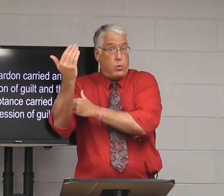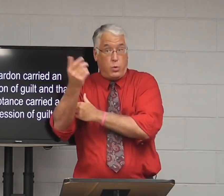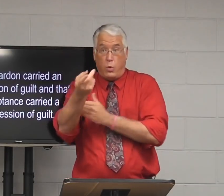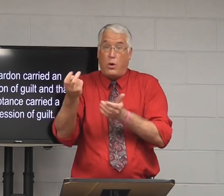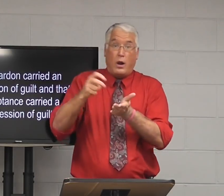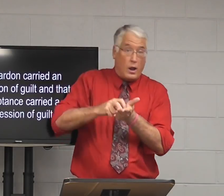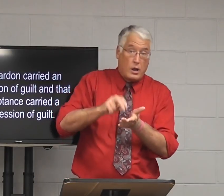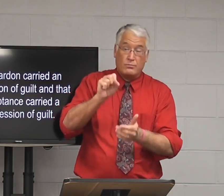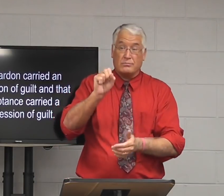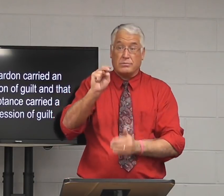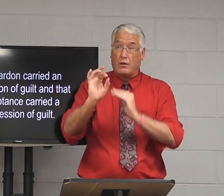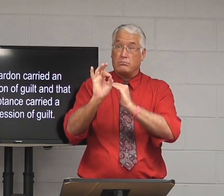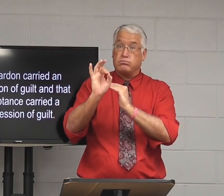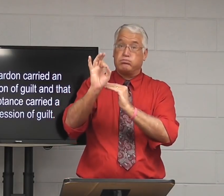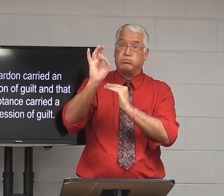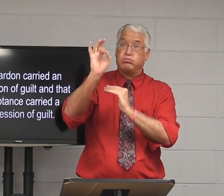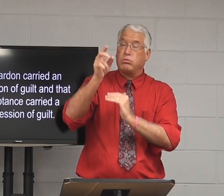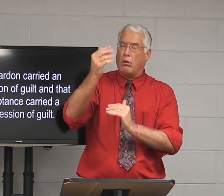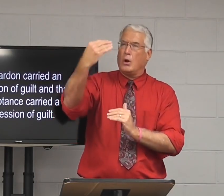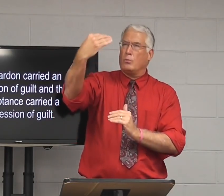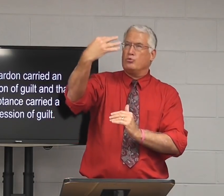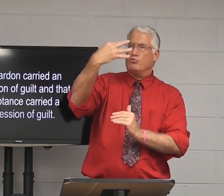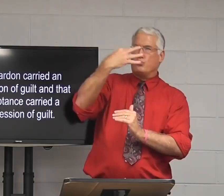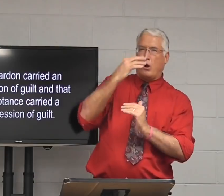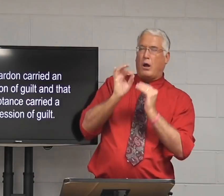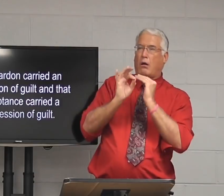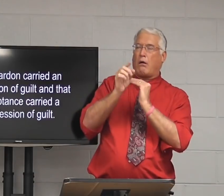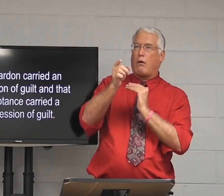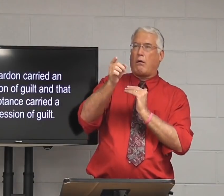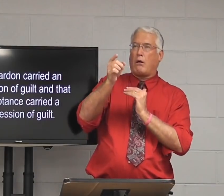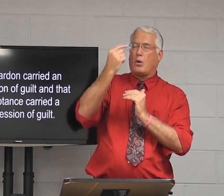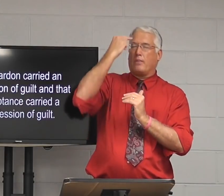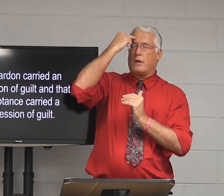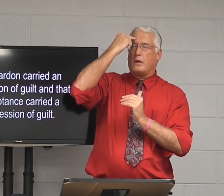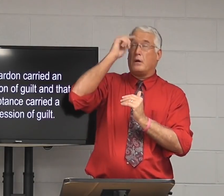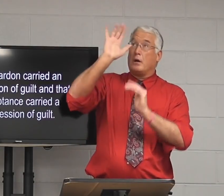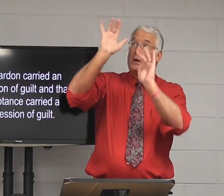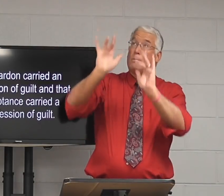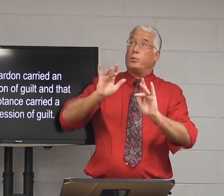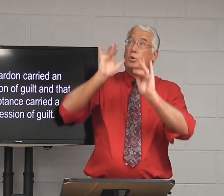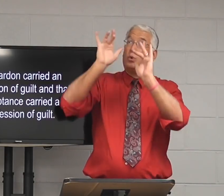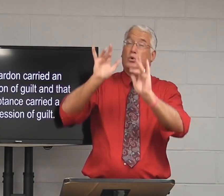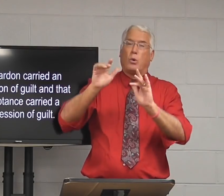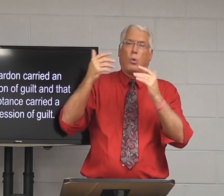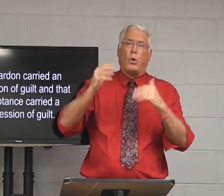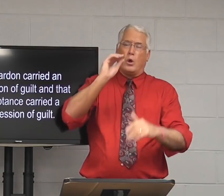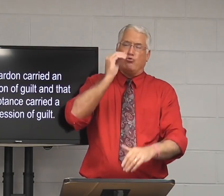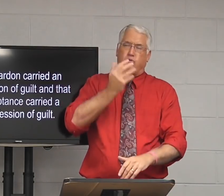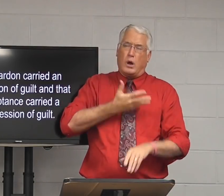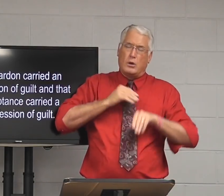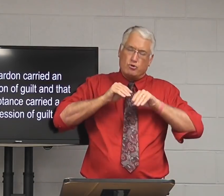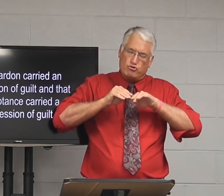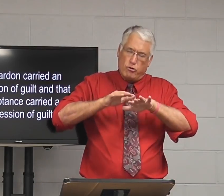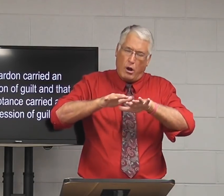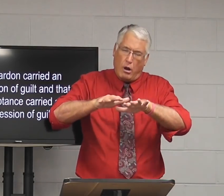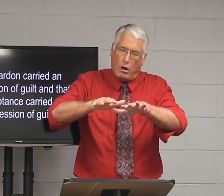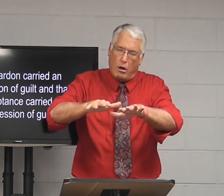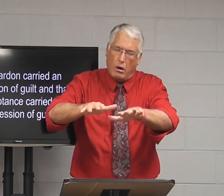Every morning when we wake up and the sun rises and it comes through this window and you think, Oh, wow, the new mercies and the new